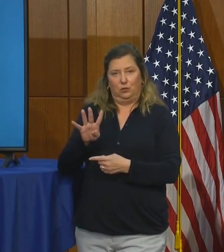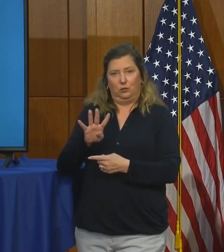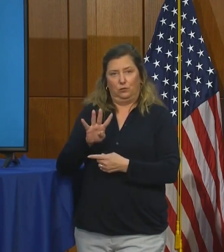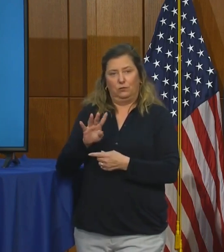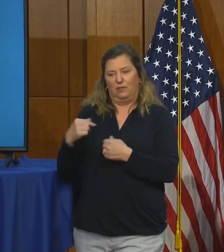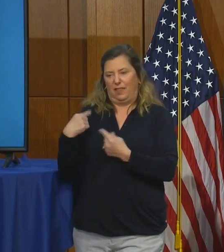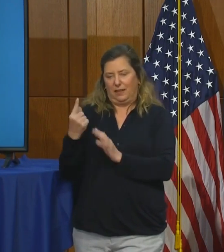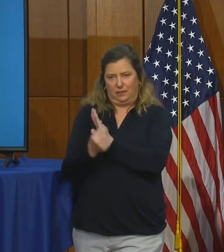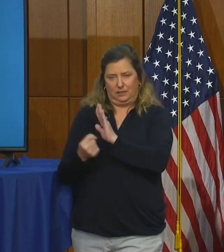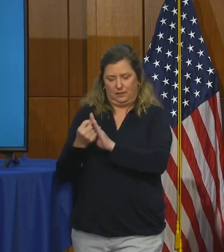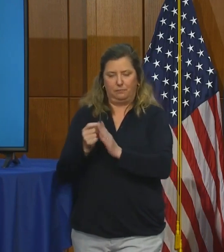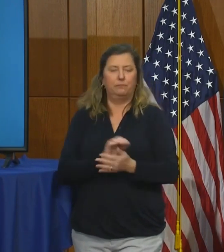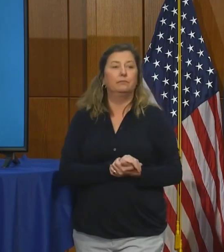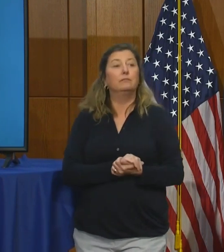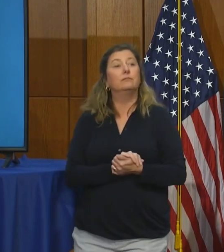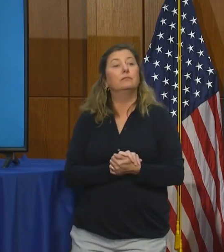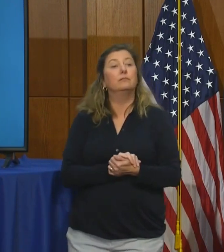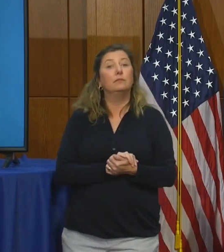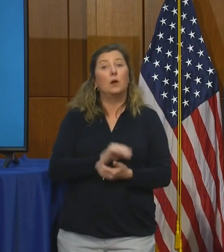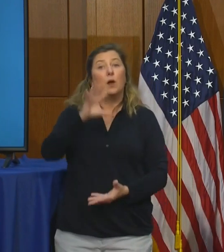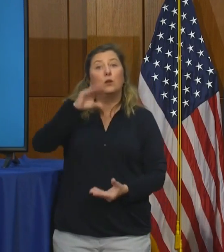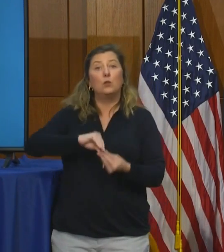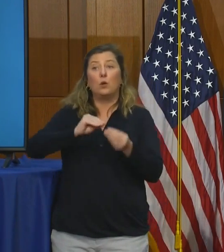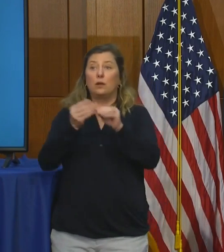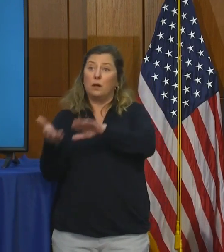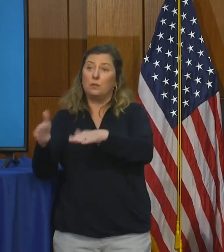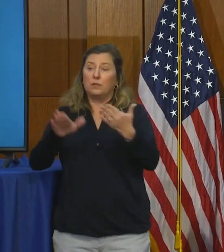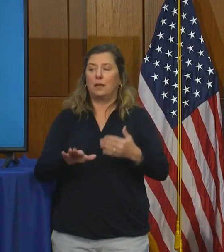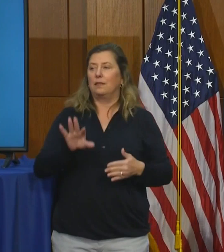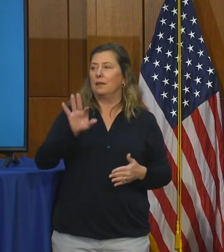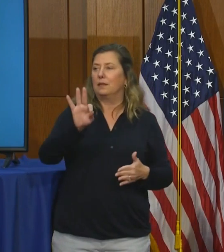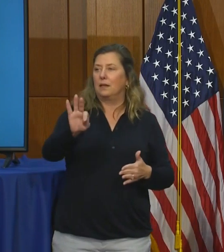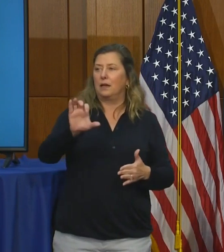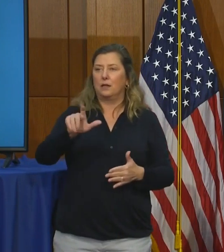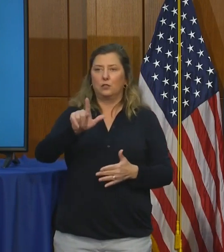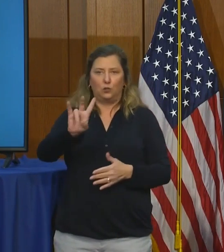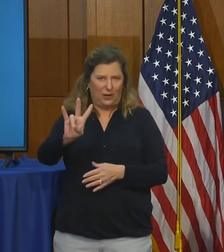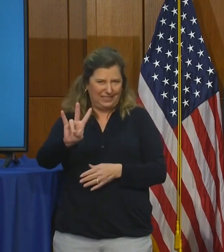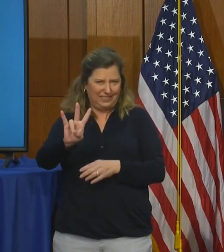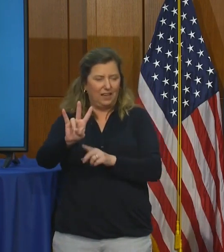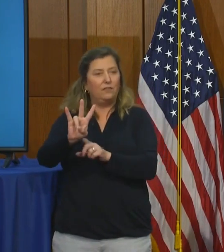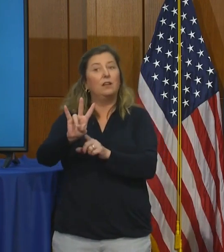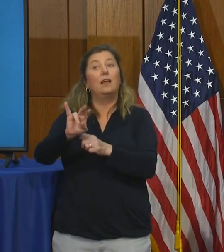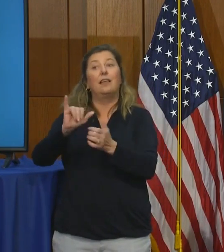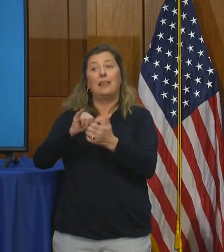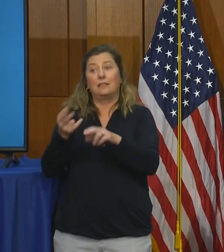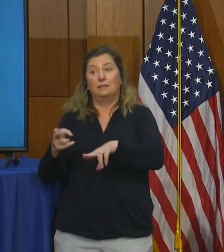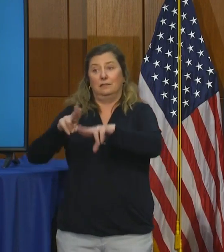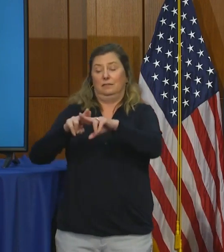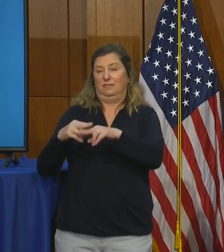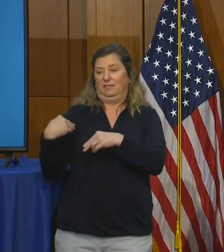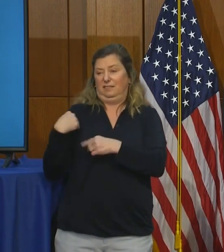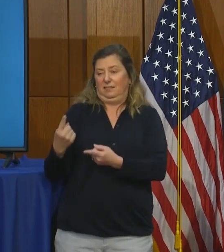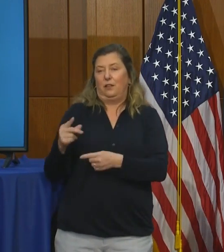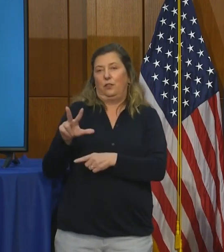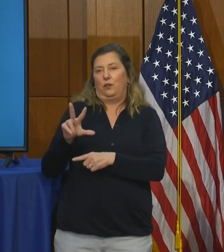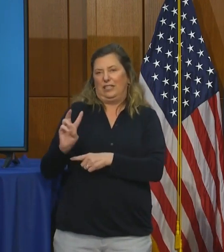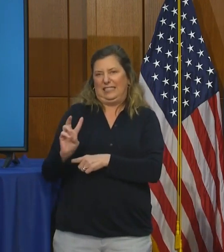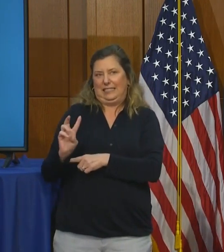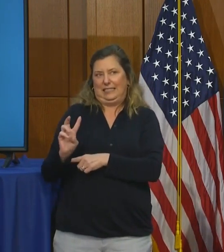reporting period. The total deaths stand at 927, which is an increase of 36.